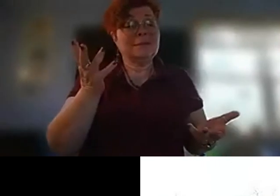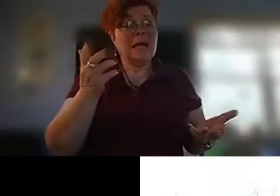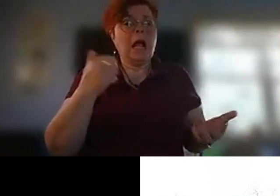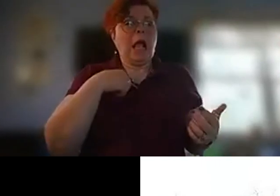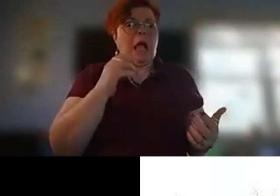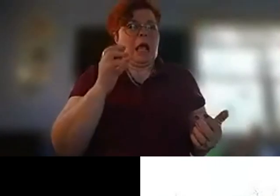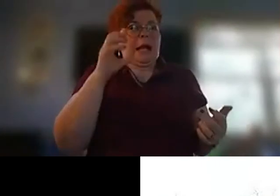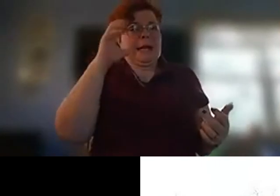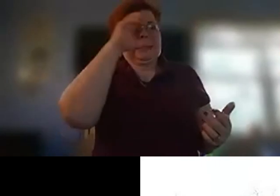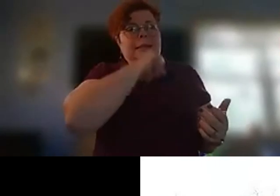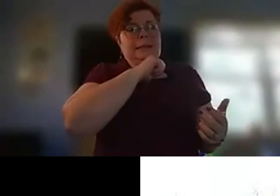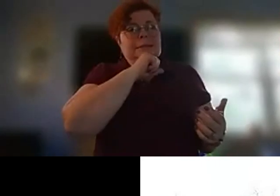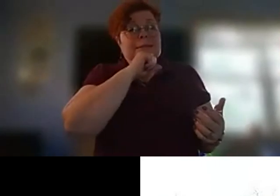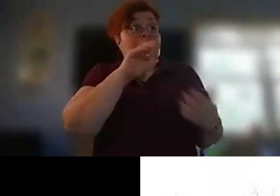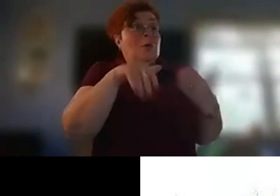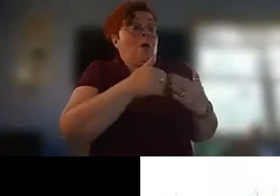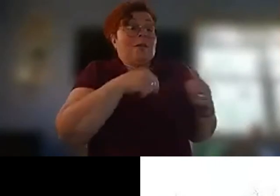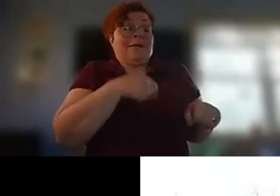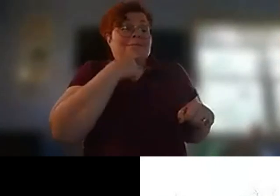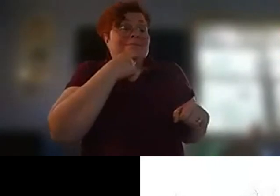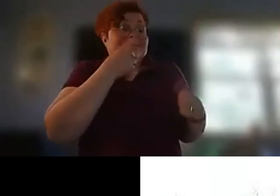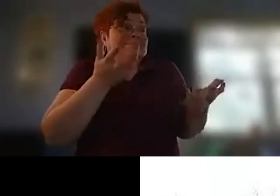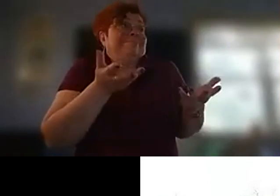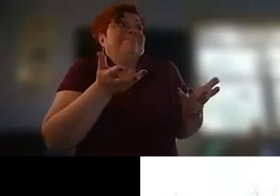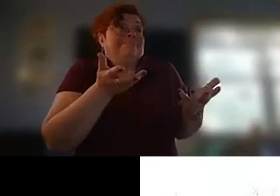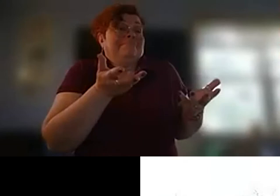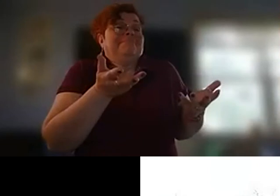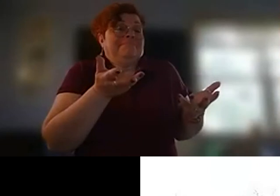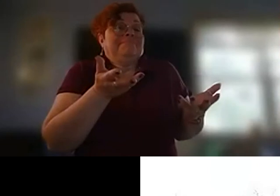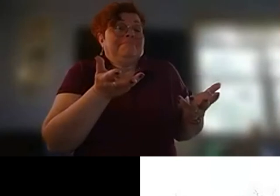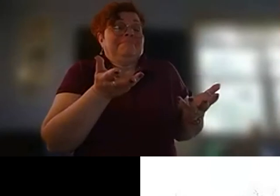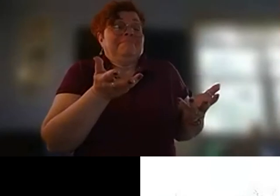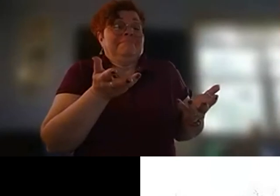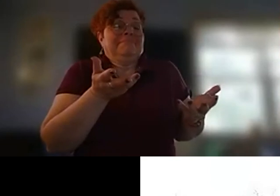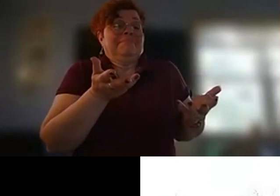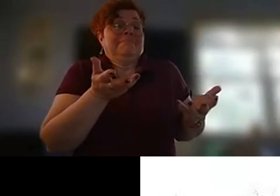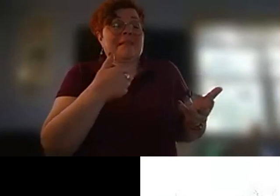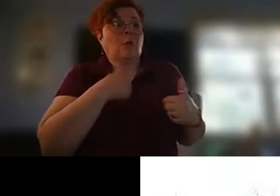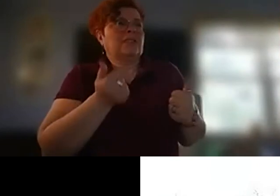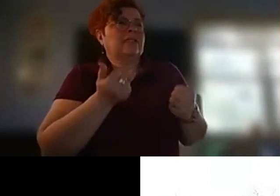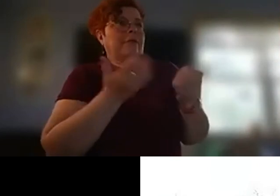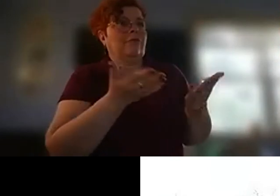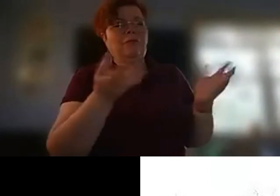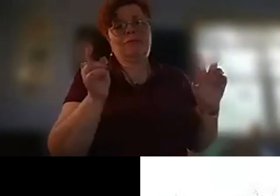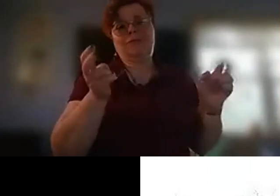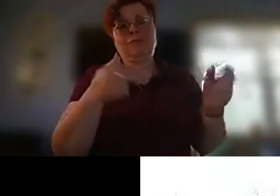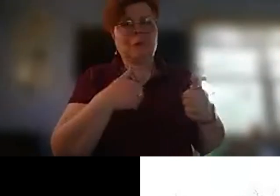all i have to say is that that i um i was there with your words